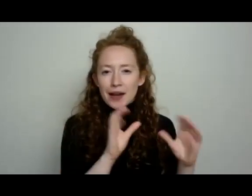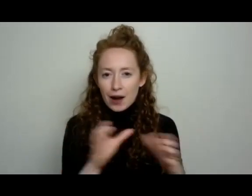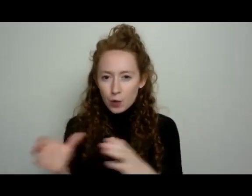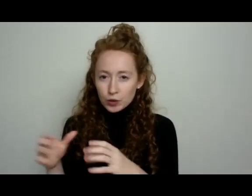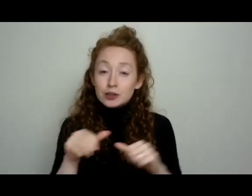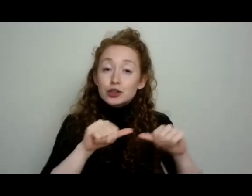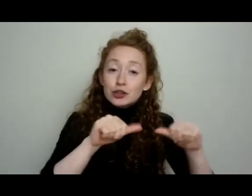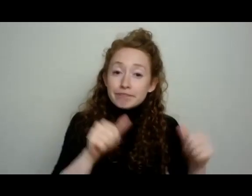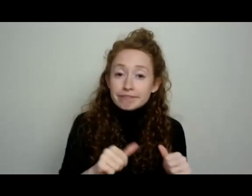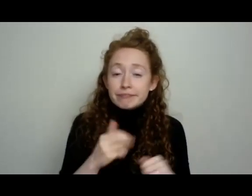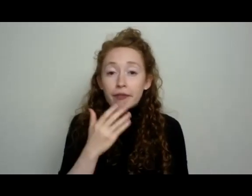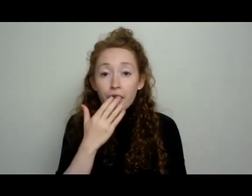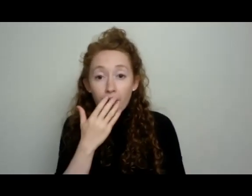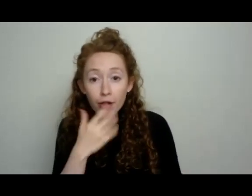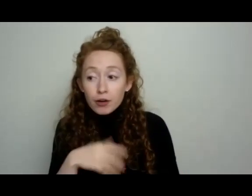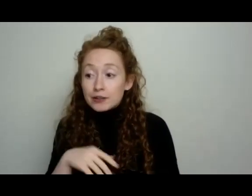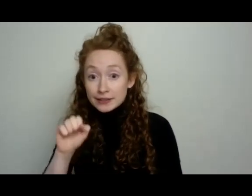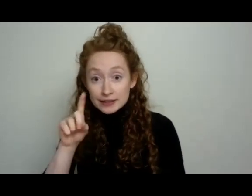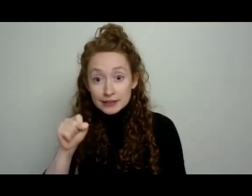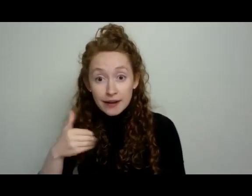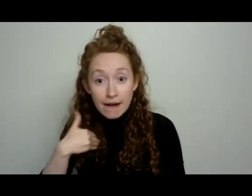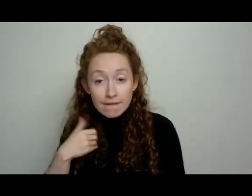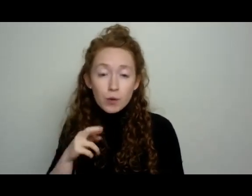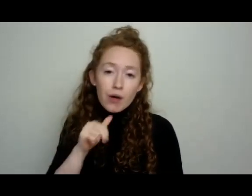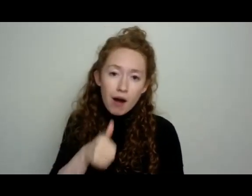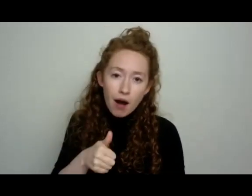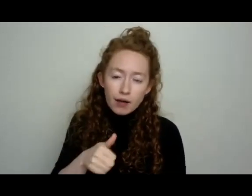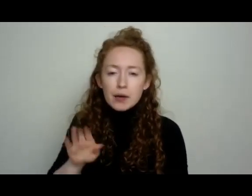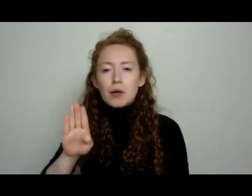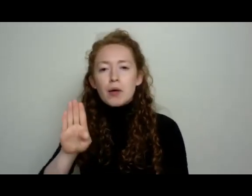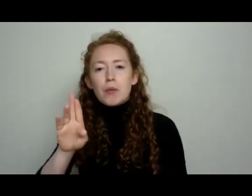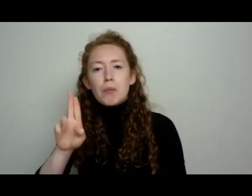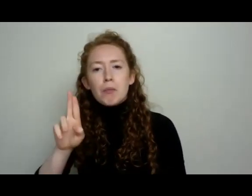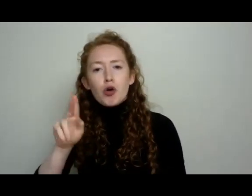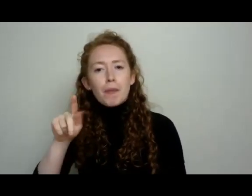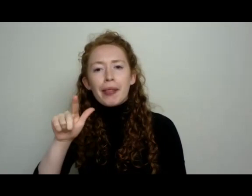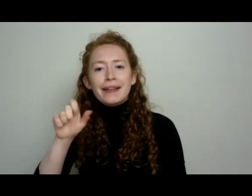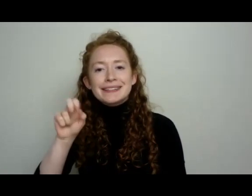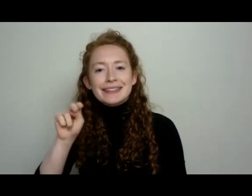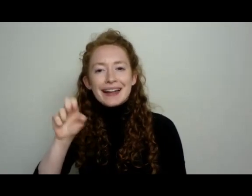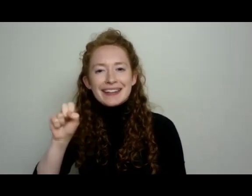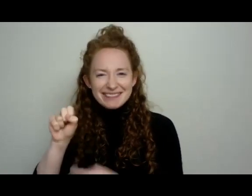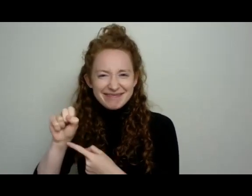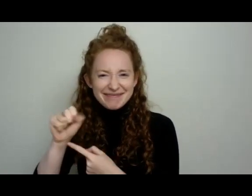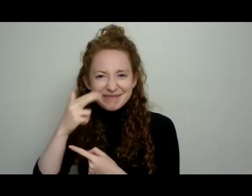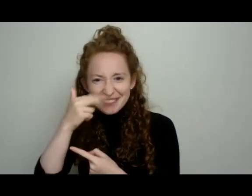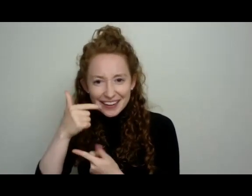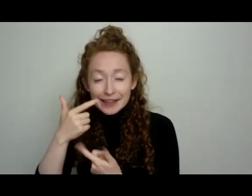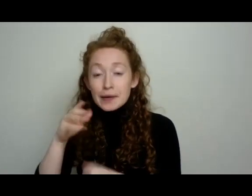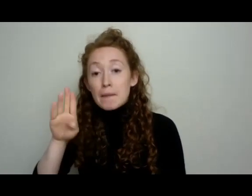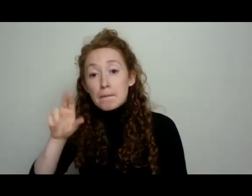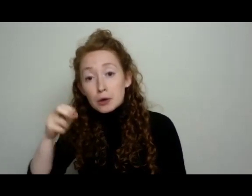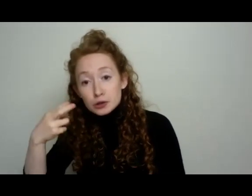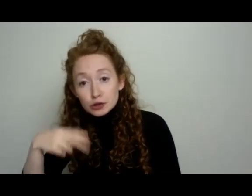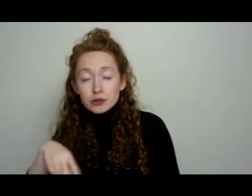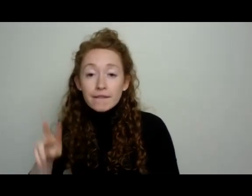color, seedlessness, burplessness. Isn't that fun? We'll talk about that soon. Also, bushing and vining types